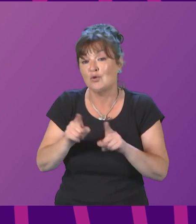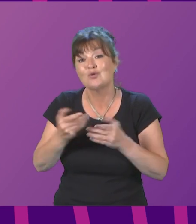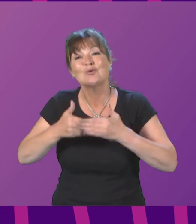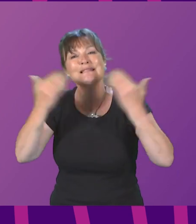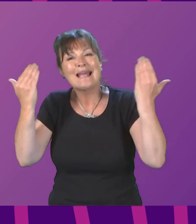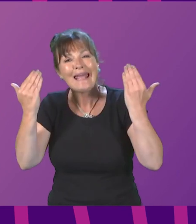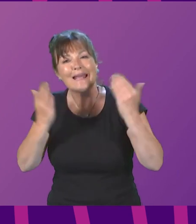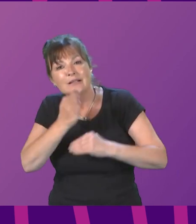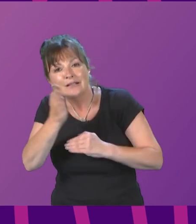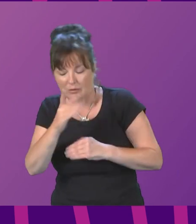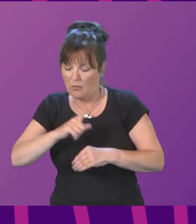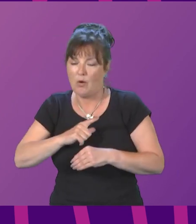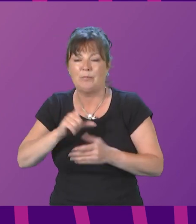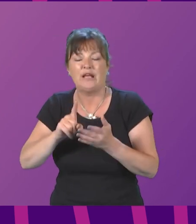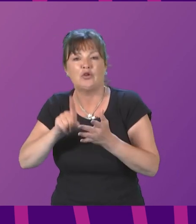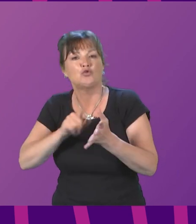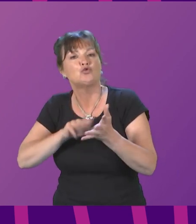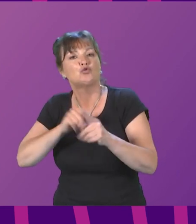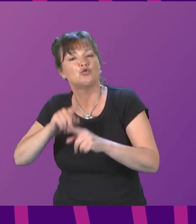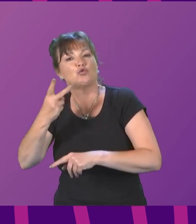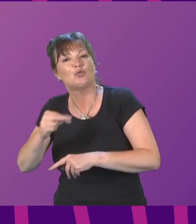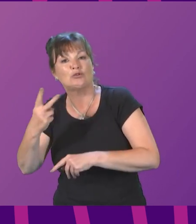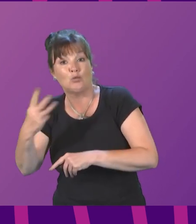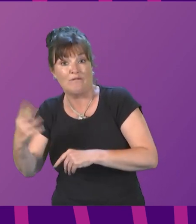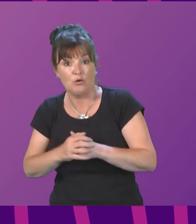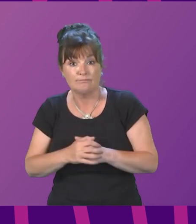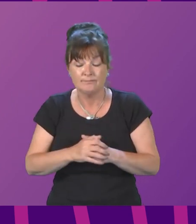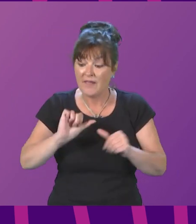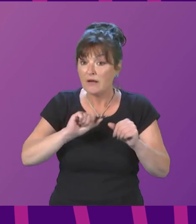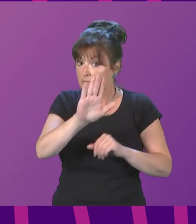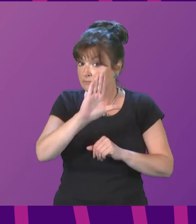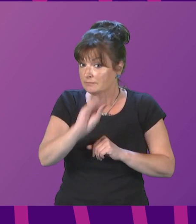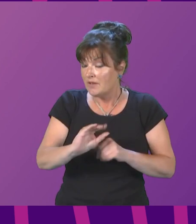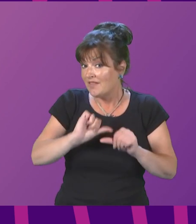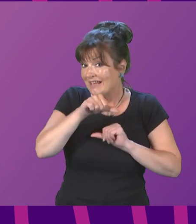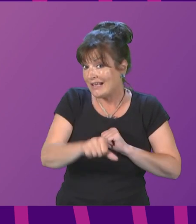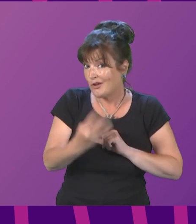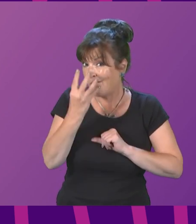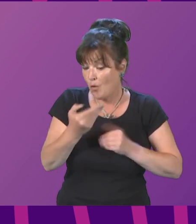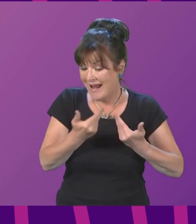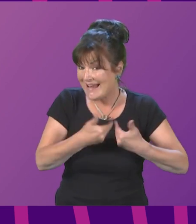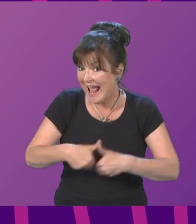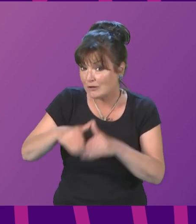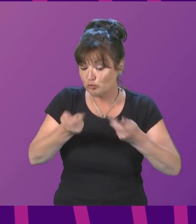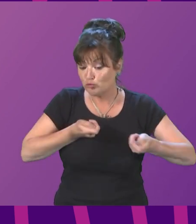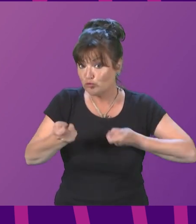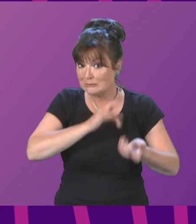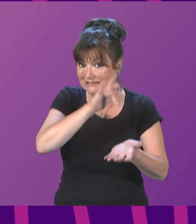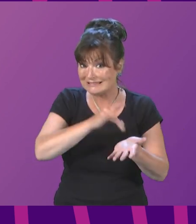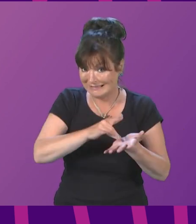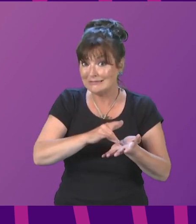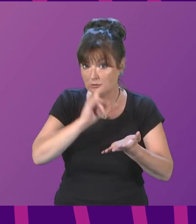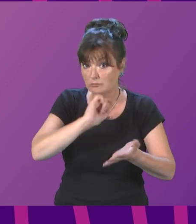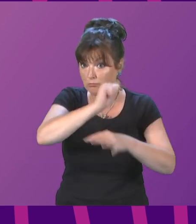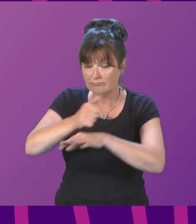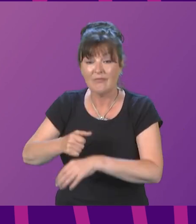work to reduce waiting times, the next four national treatment centres will open over this coming year in Fife,